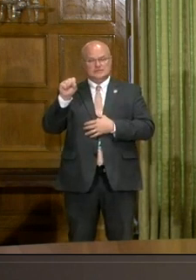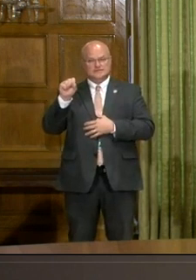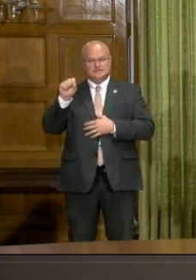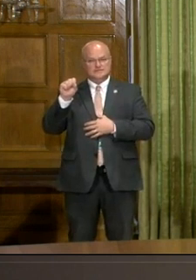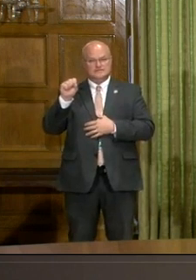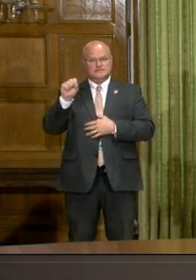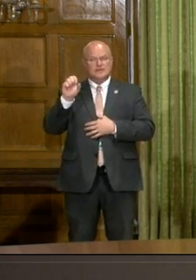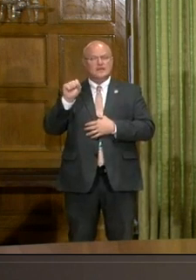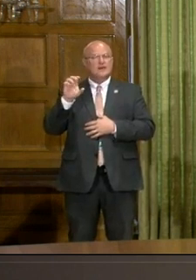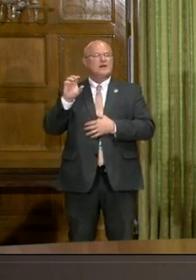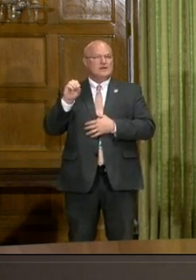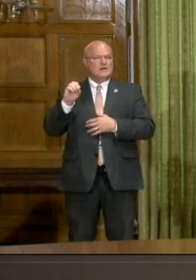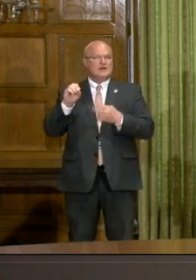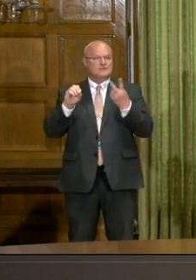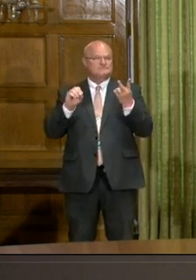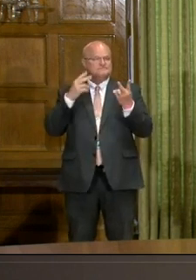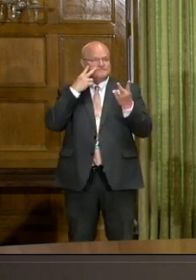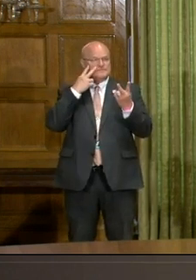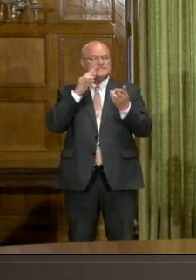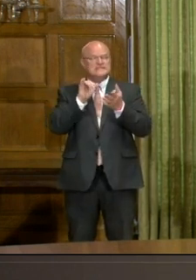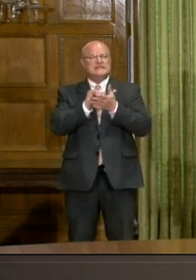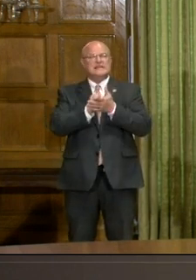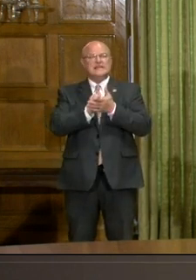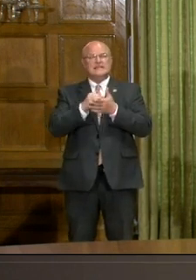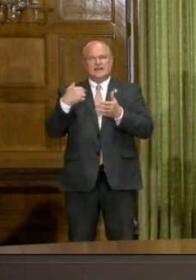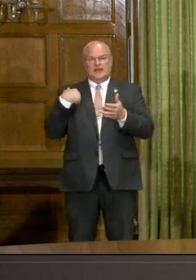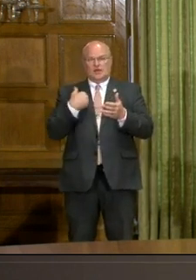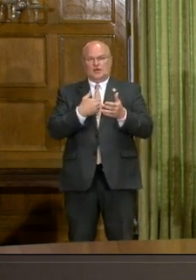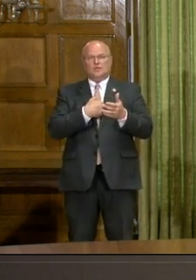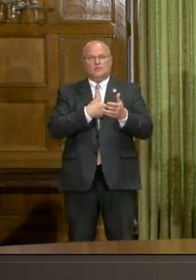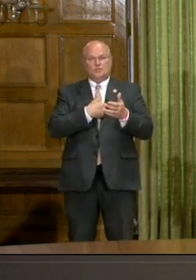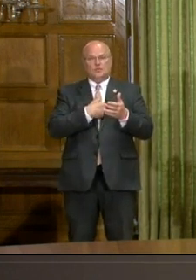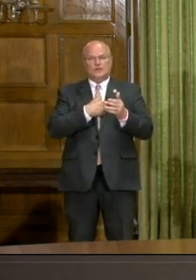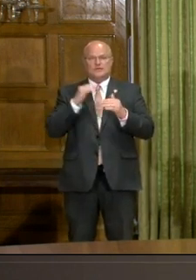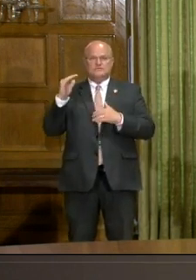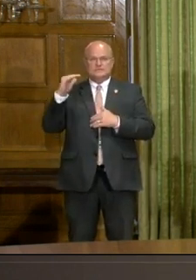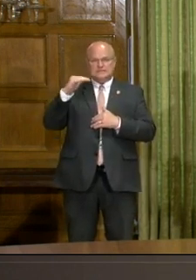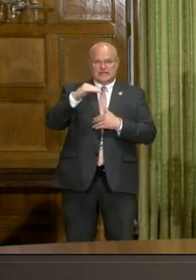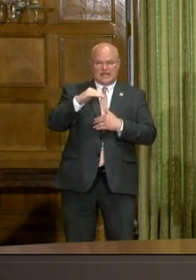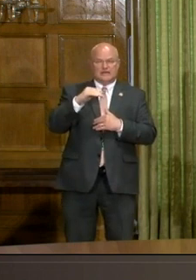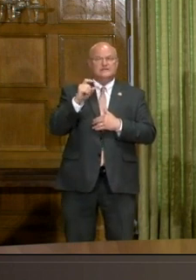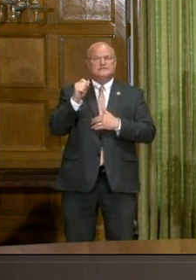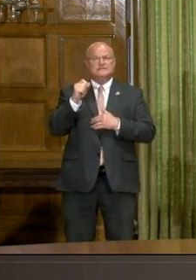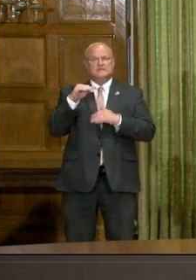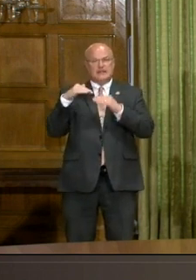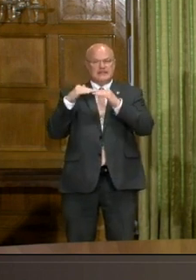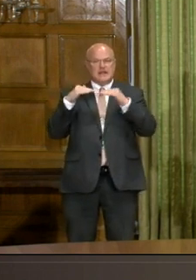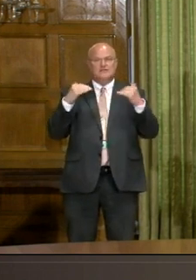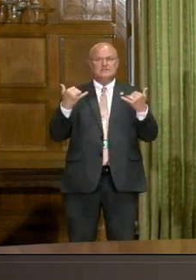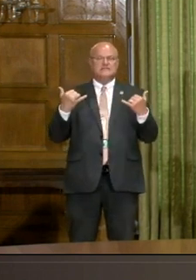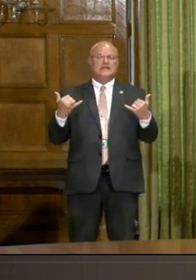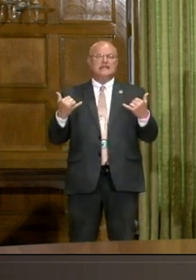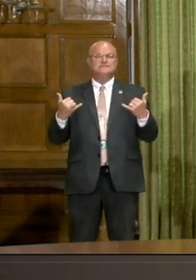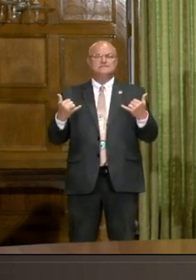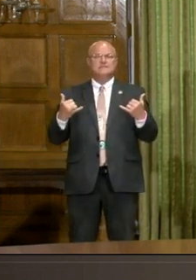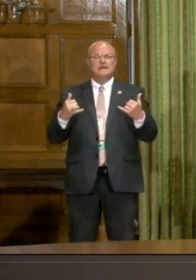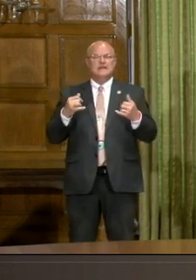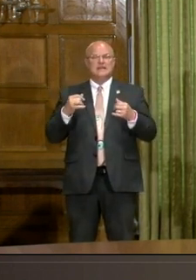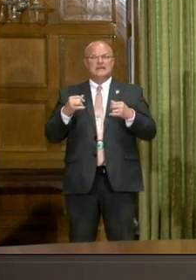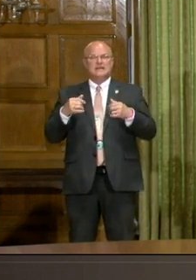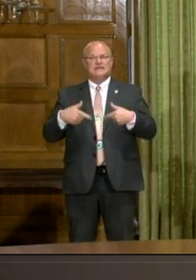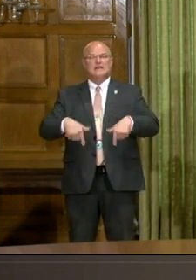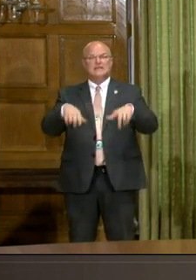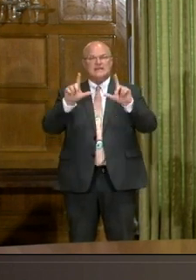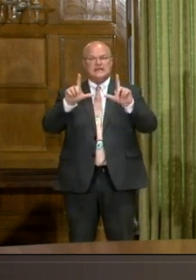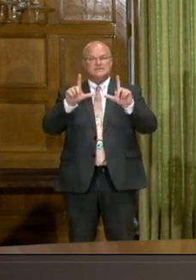And so you can see that we're down. We're down. a little level today. And then if you